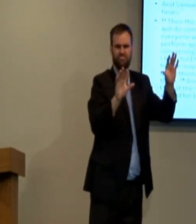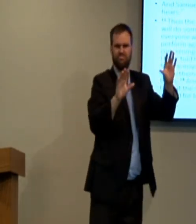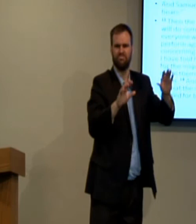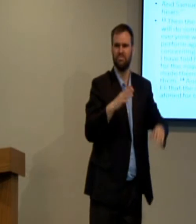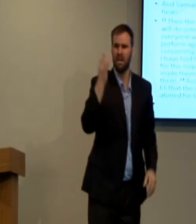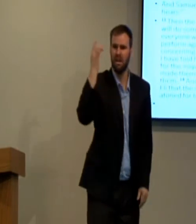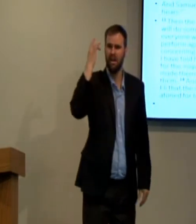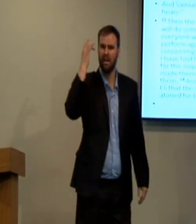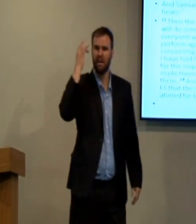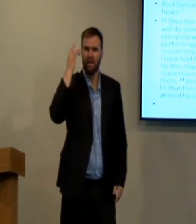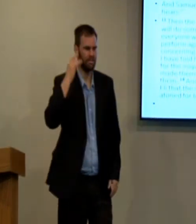off and that's it.